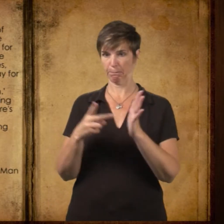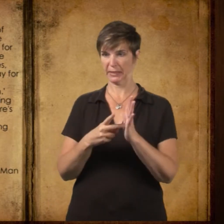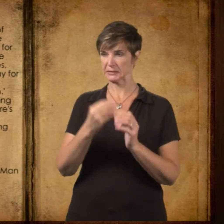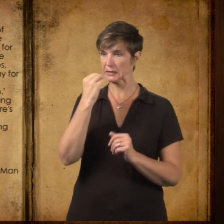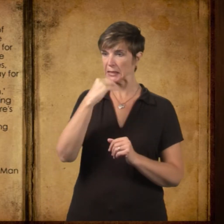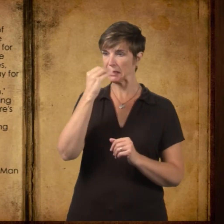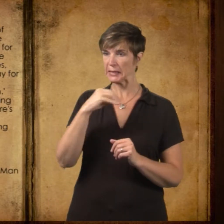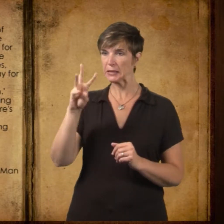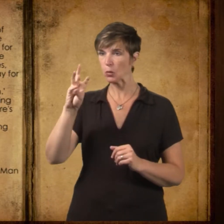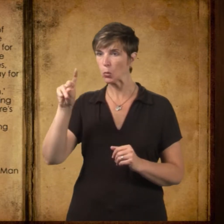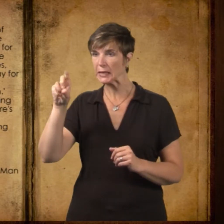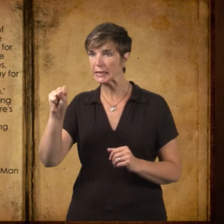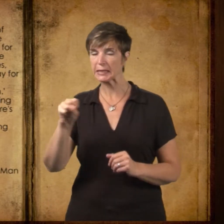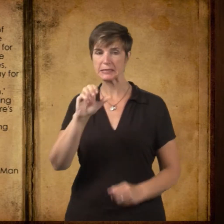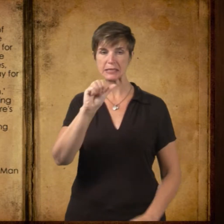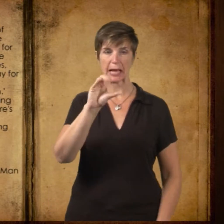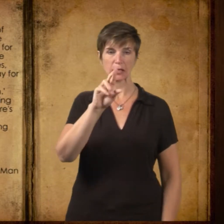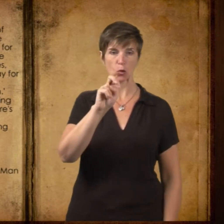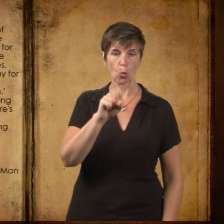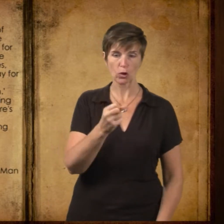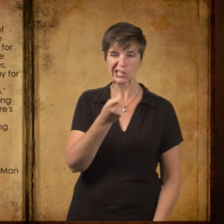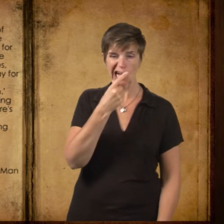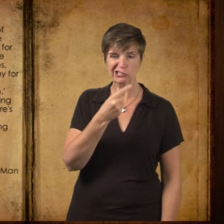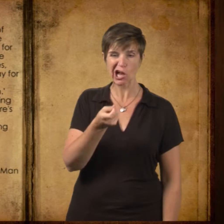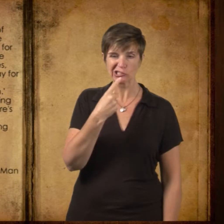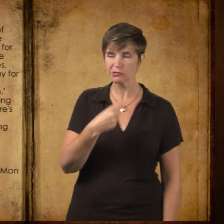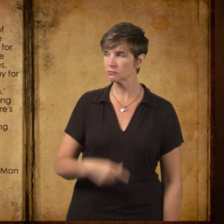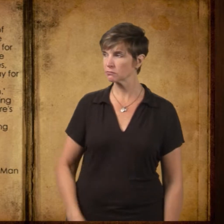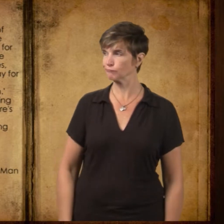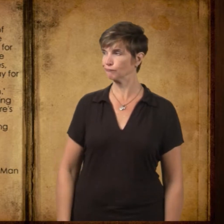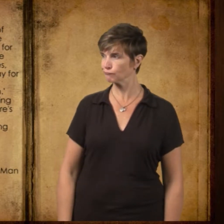First thing you know, we'd all be eating stewed chickweed and acorns.